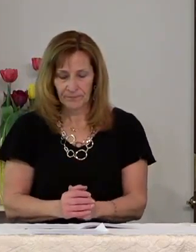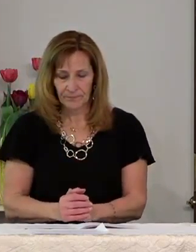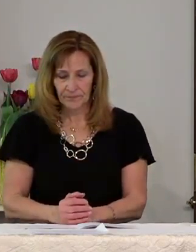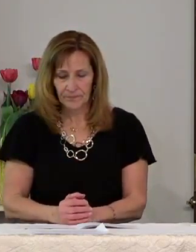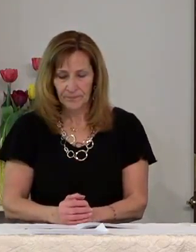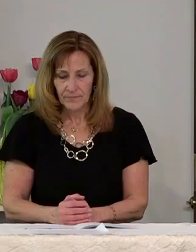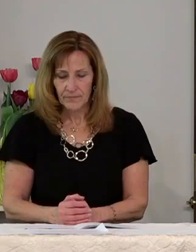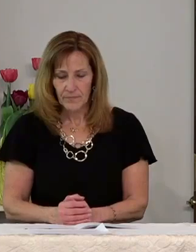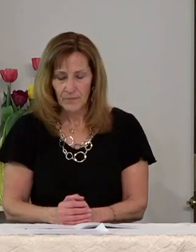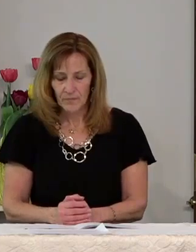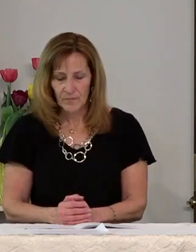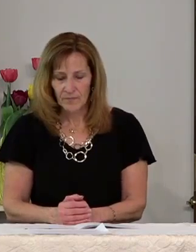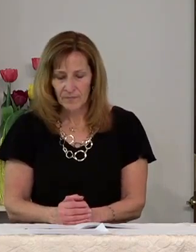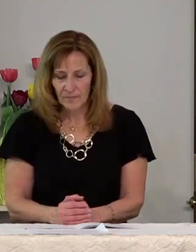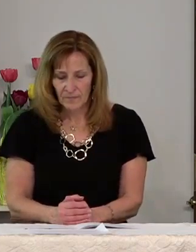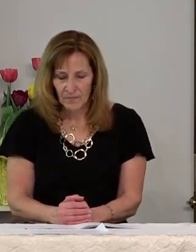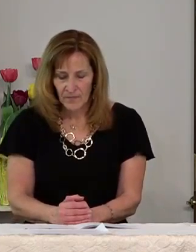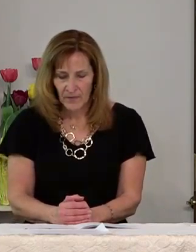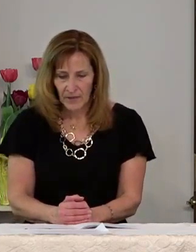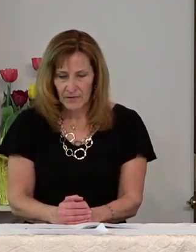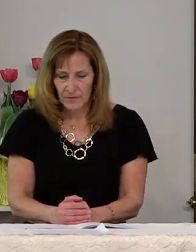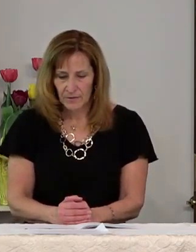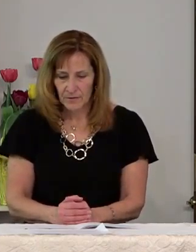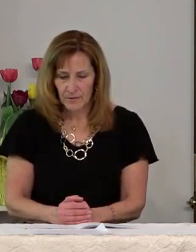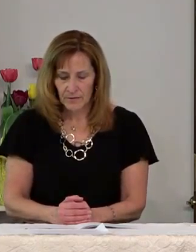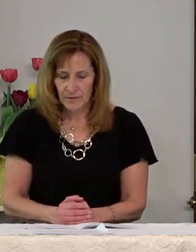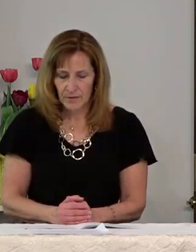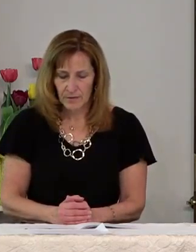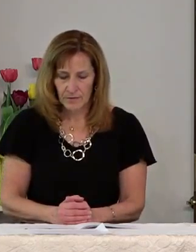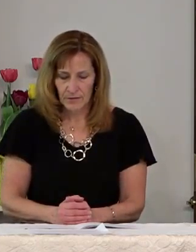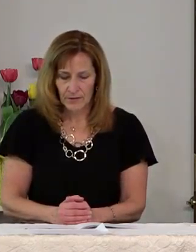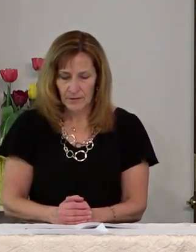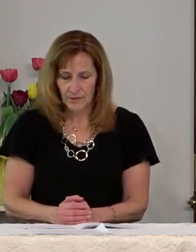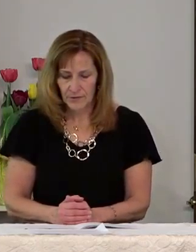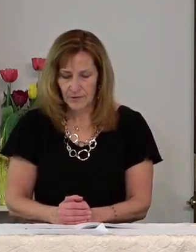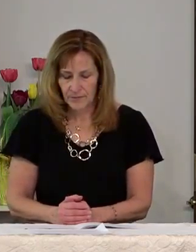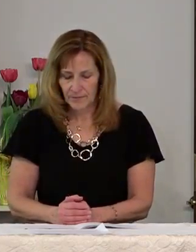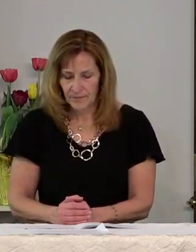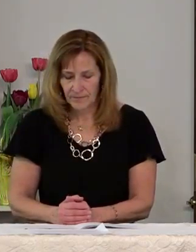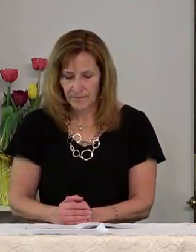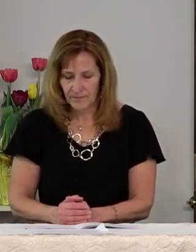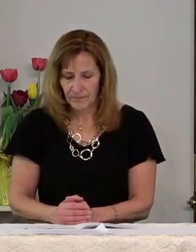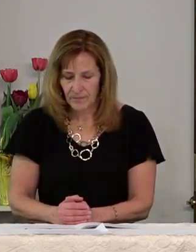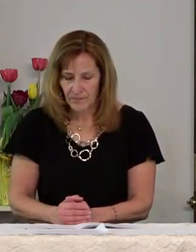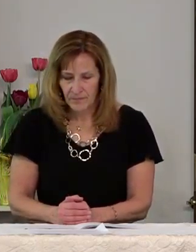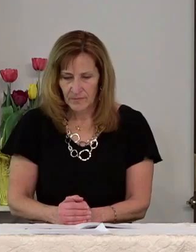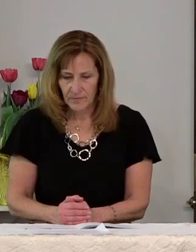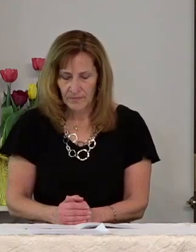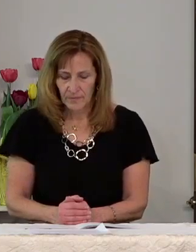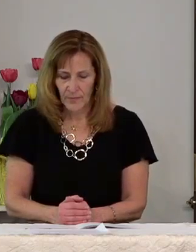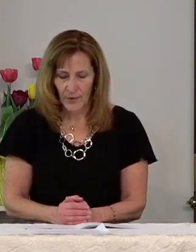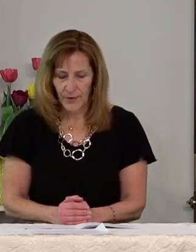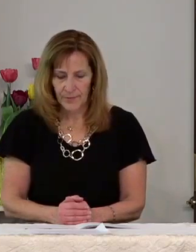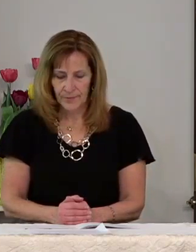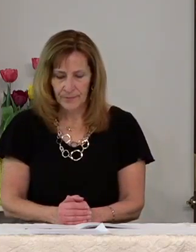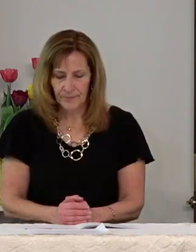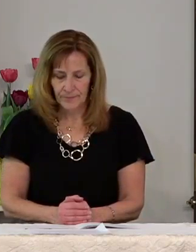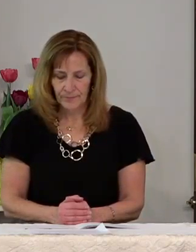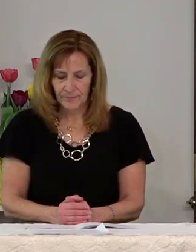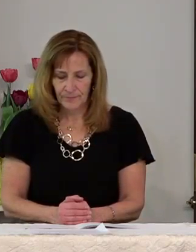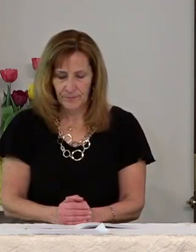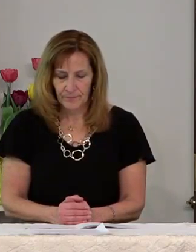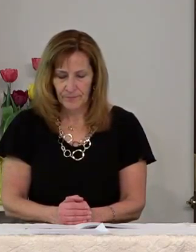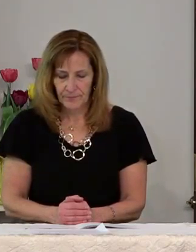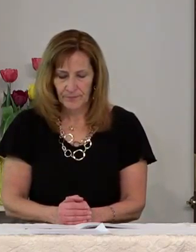to Bob Annie Bruce and Bernie Ken Ruth and Brian